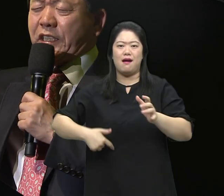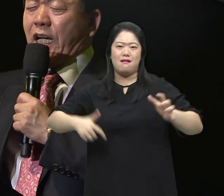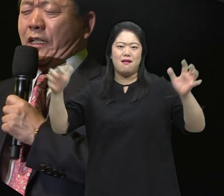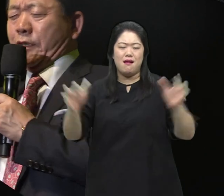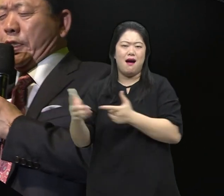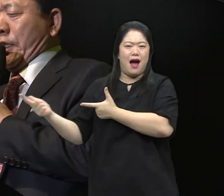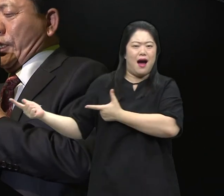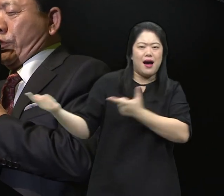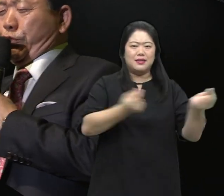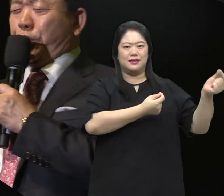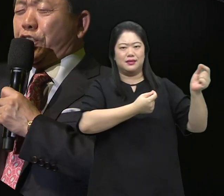Let's cry out to the Lord And pray